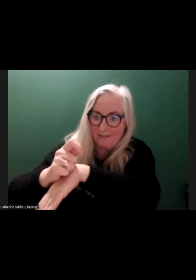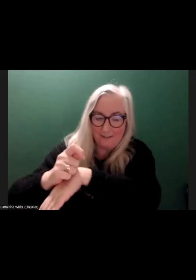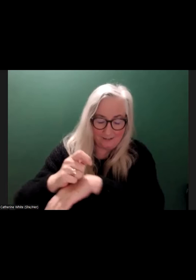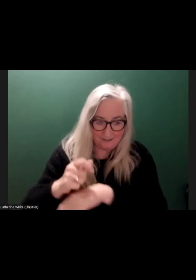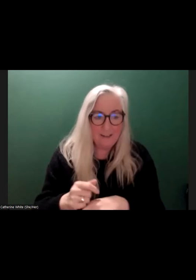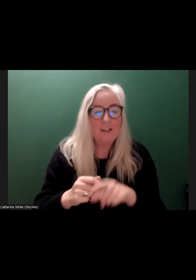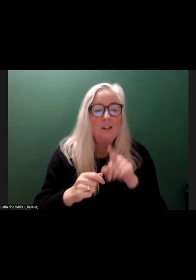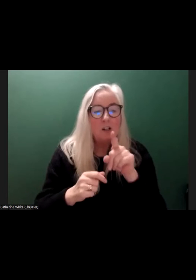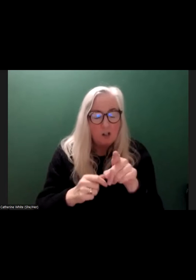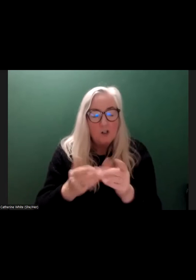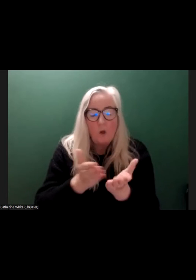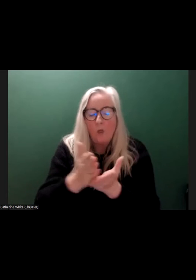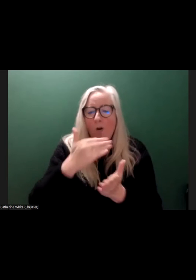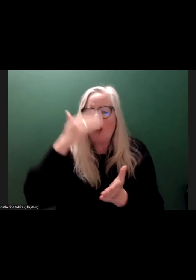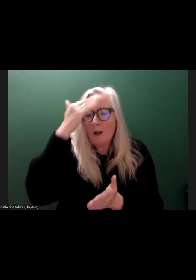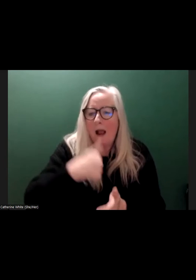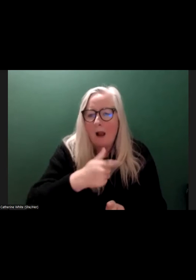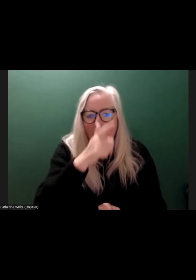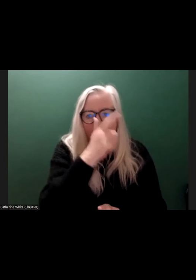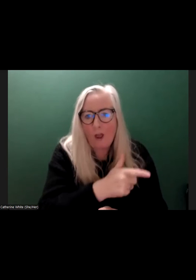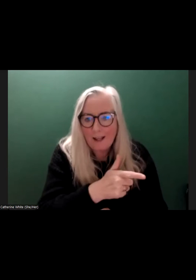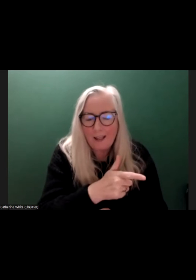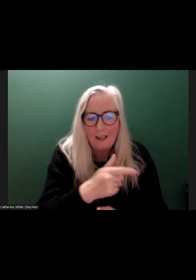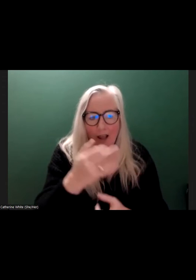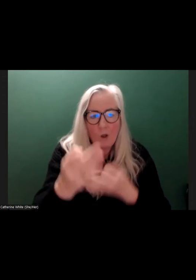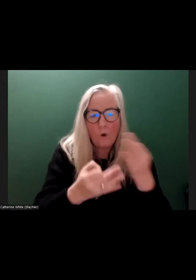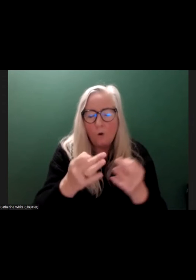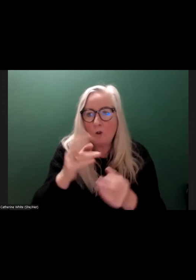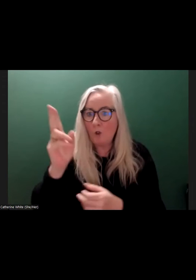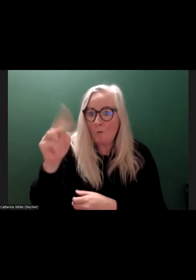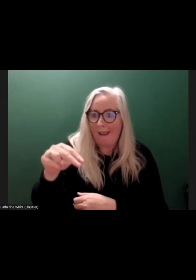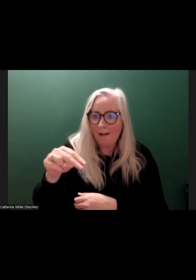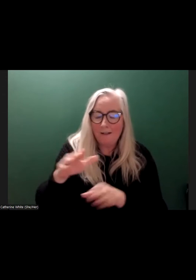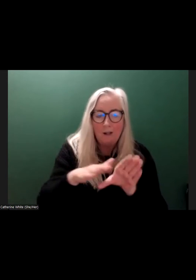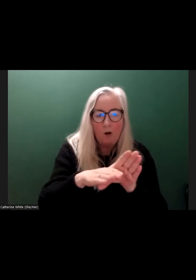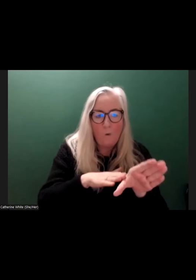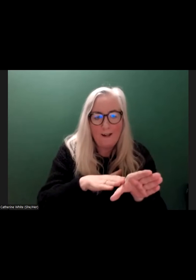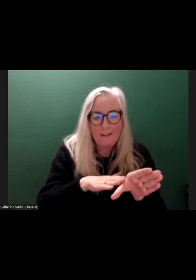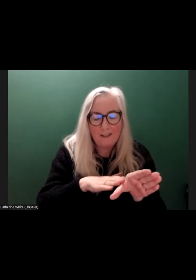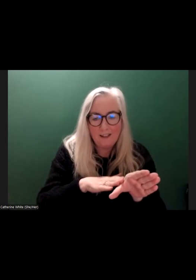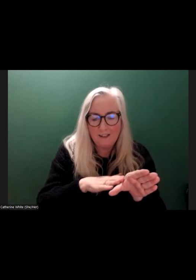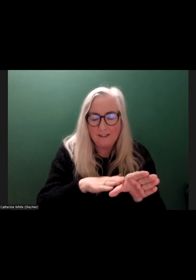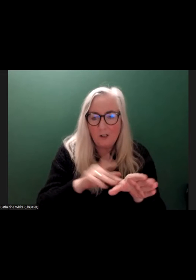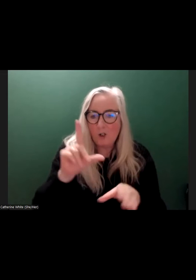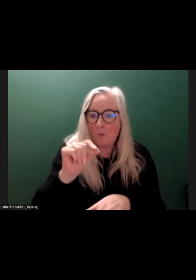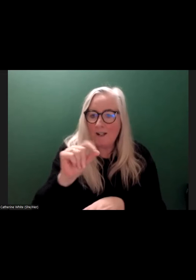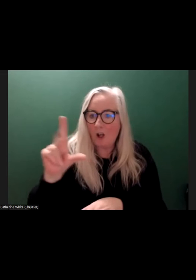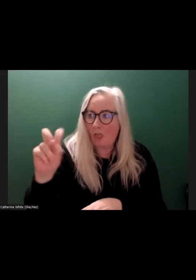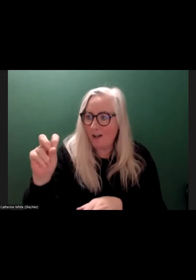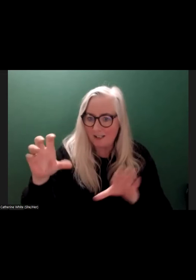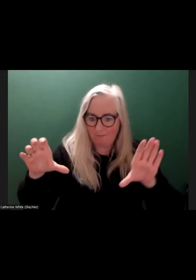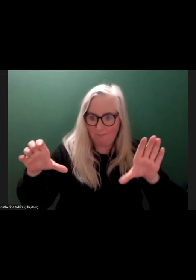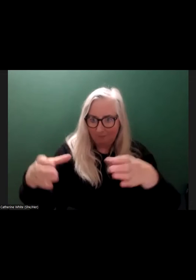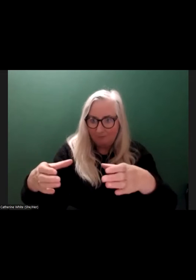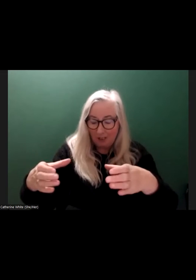During the summer, I was very lucky to go to United Nations with Coalition 2030, and